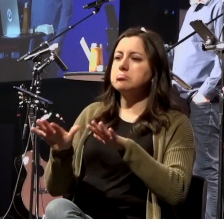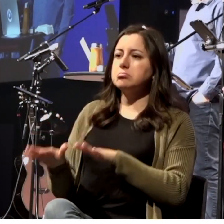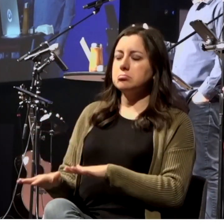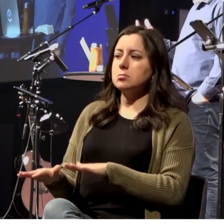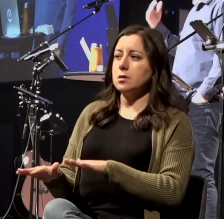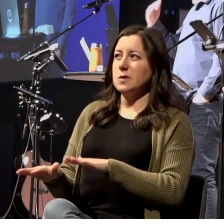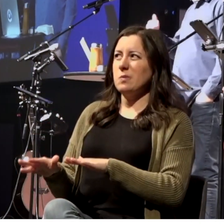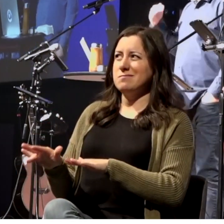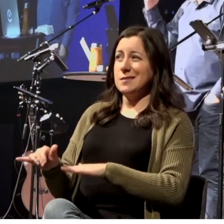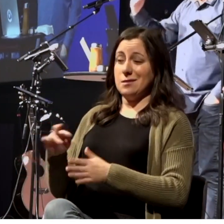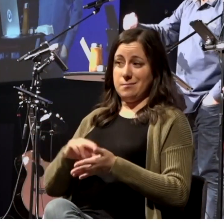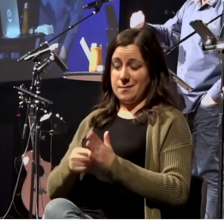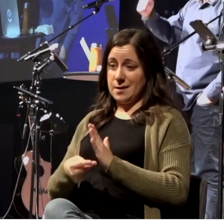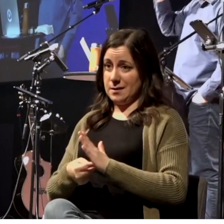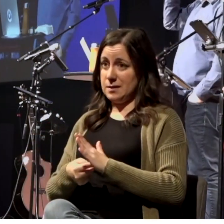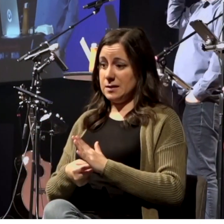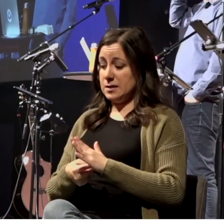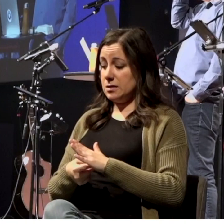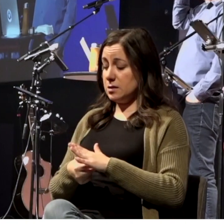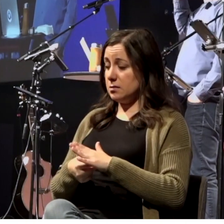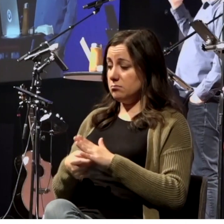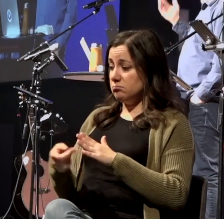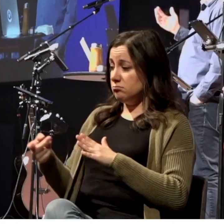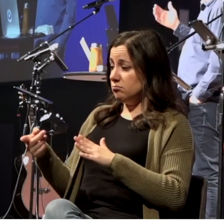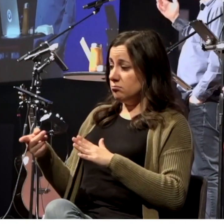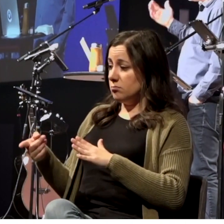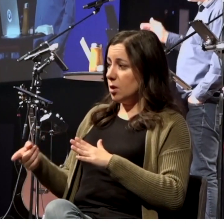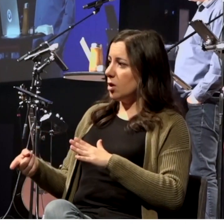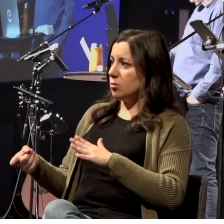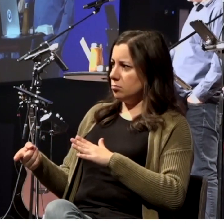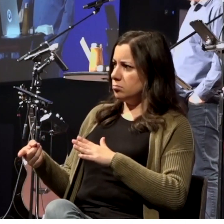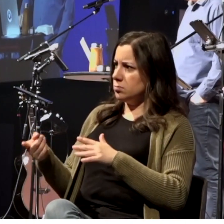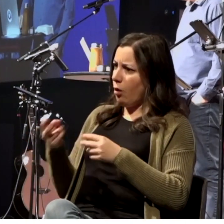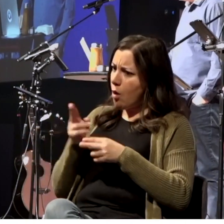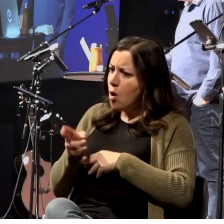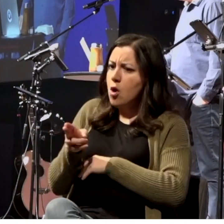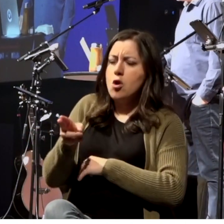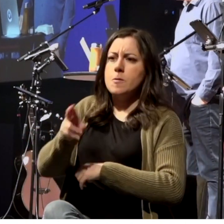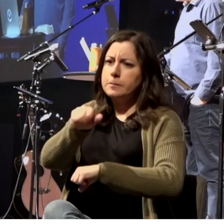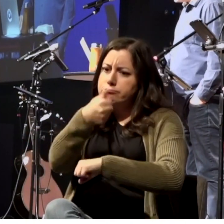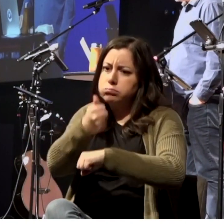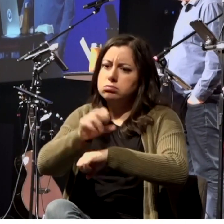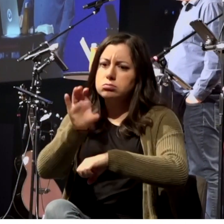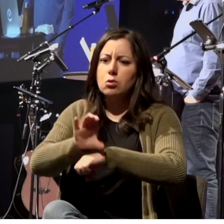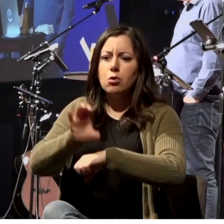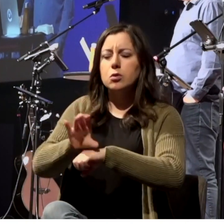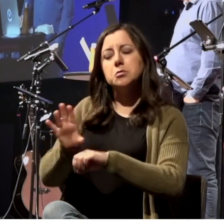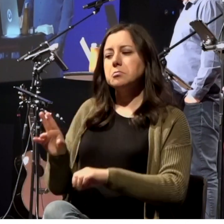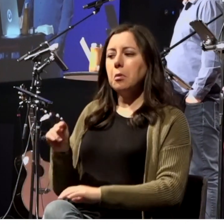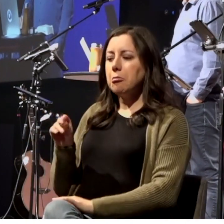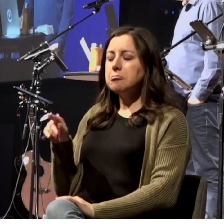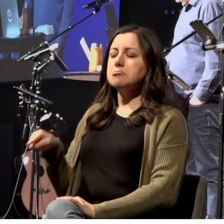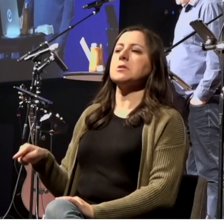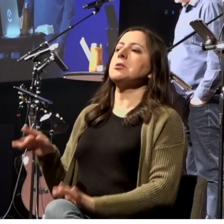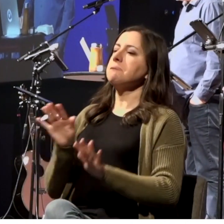they weren't actively engaging. They didn't get right to work. They're staying for some days.